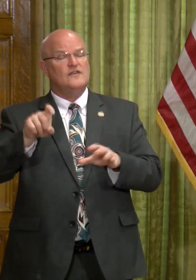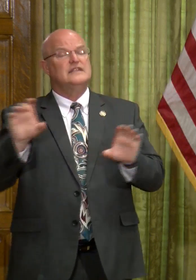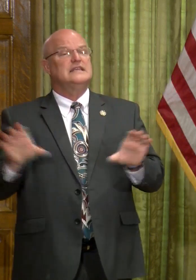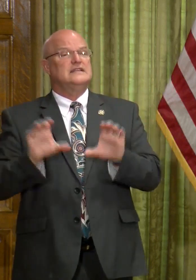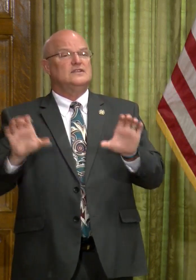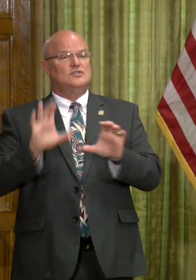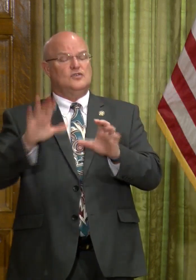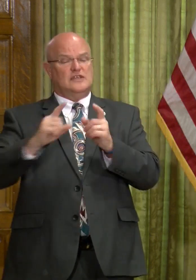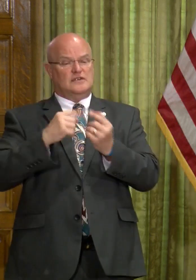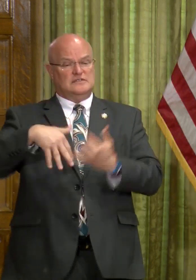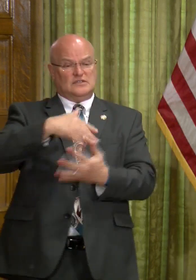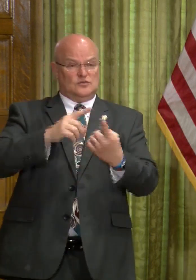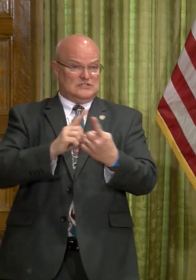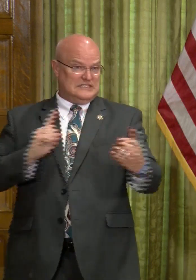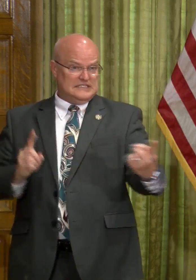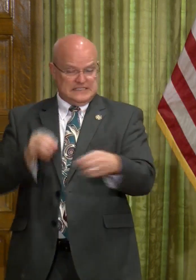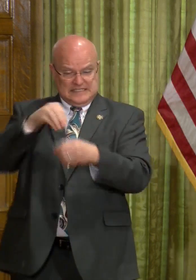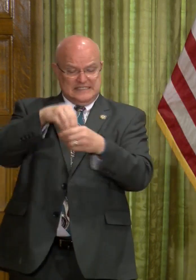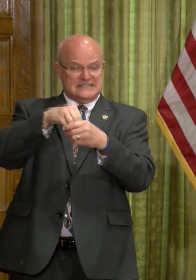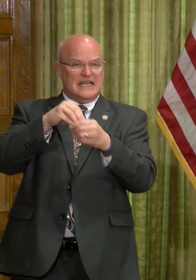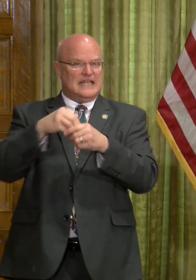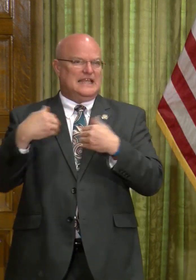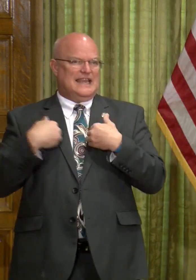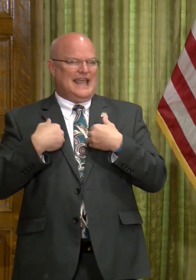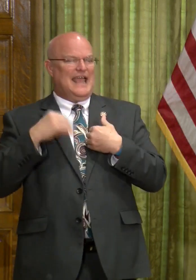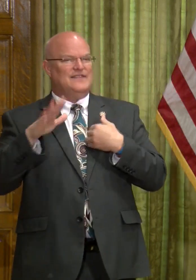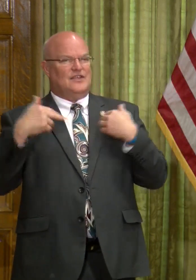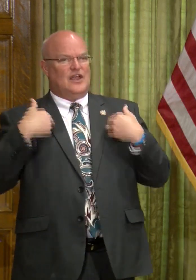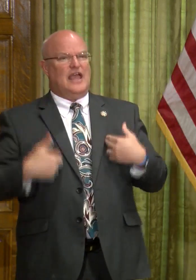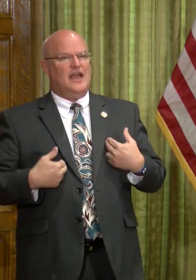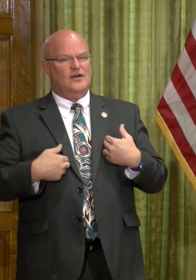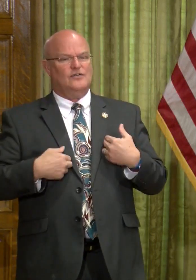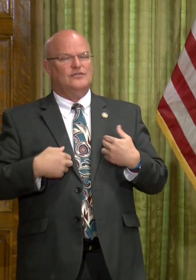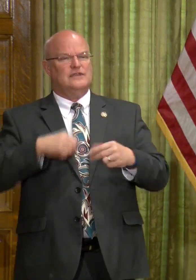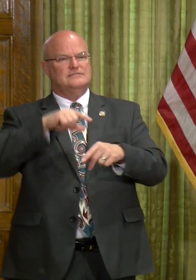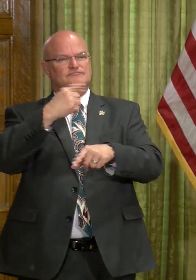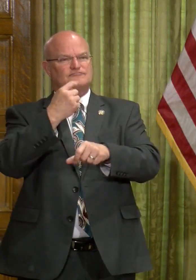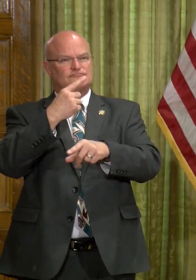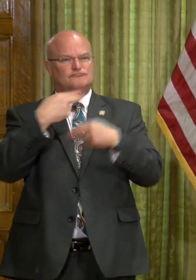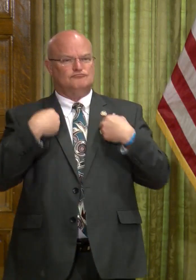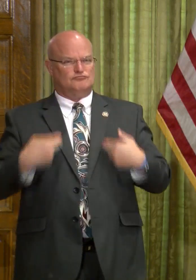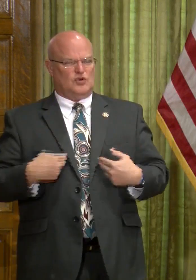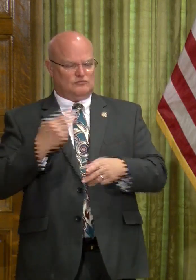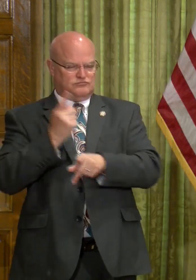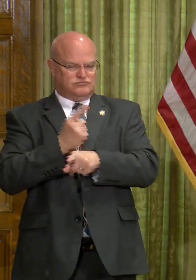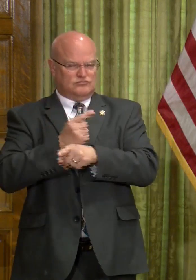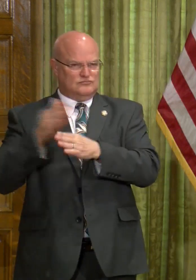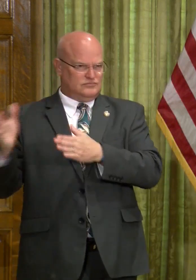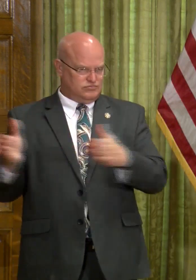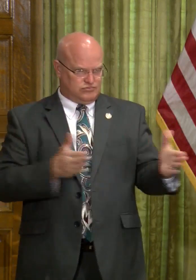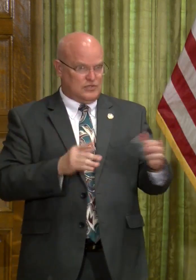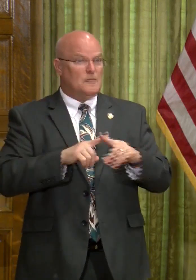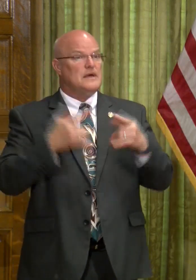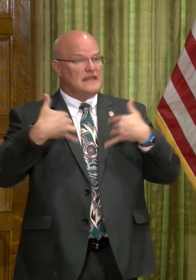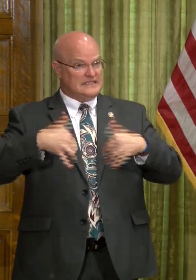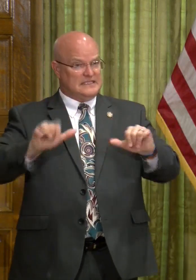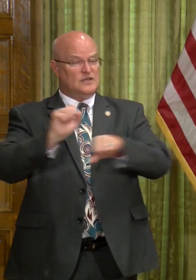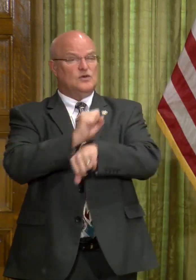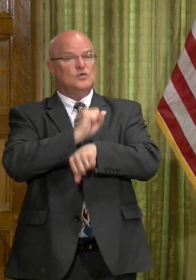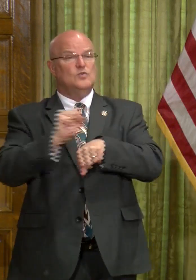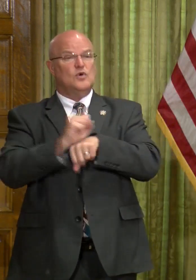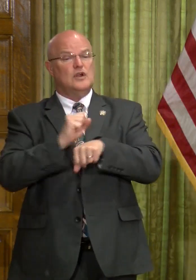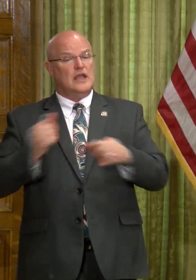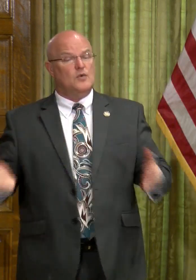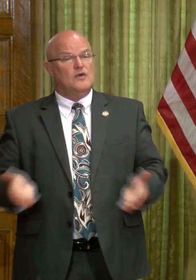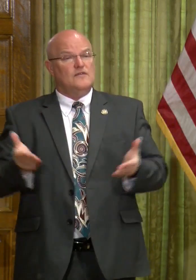do their distancing within there and have their health protocols in place, but they can continue to operate. In fact,